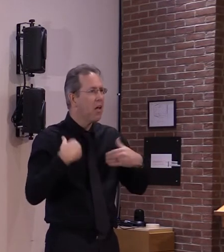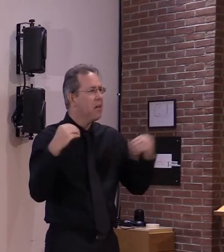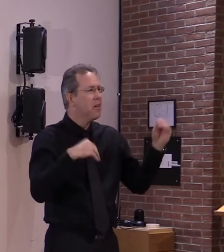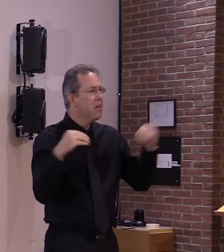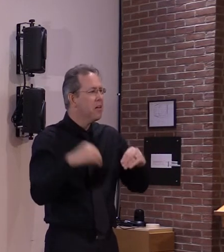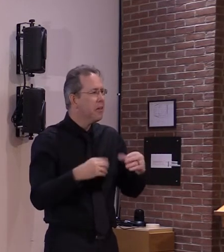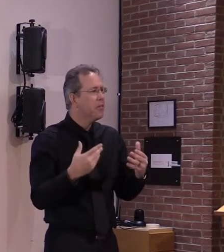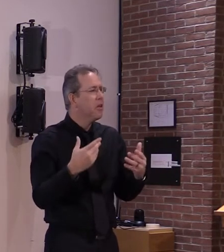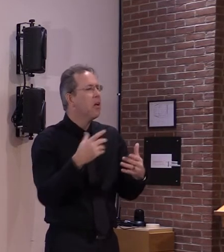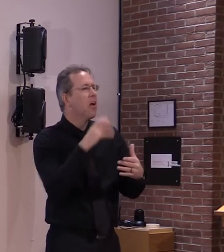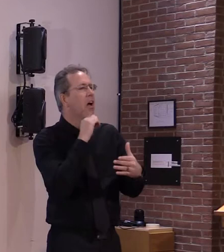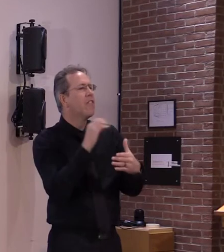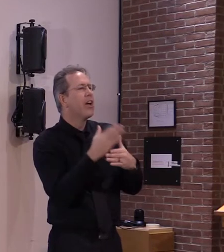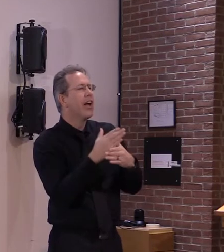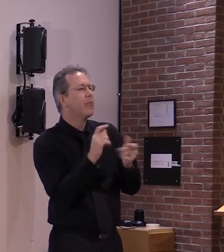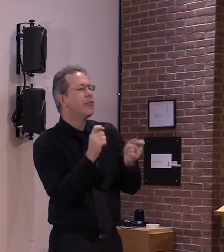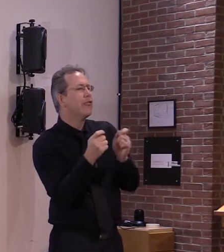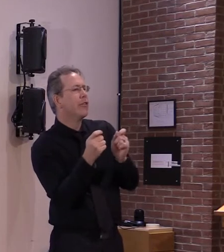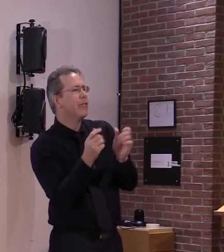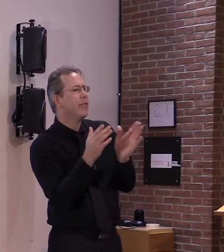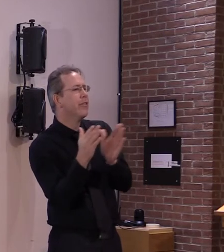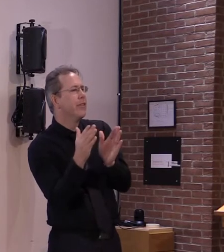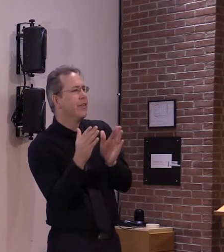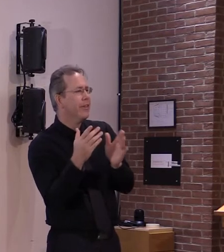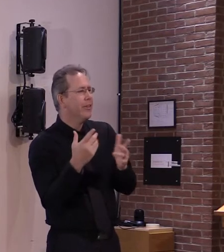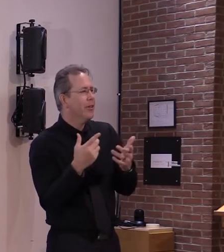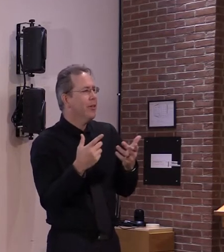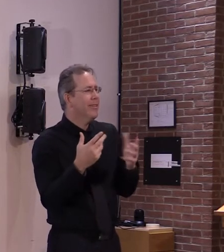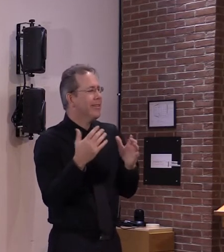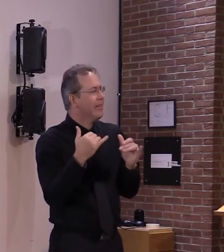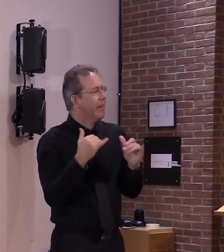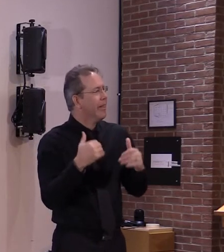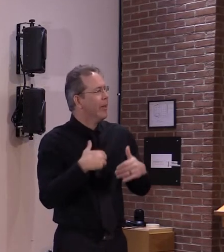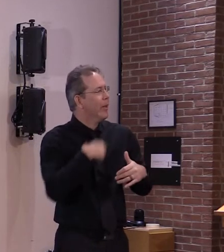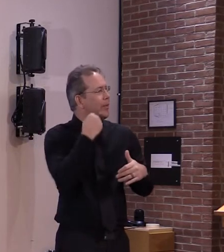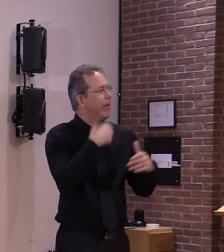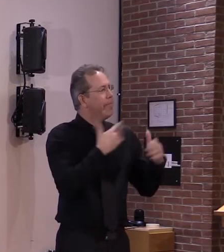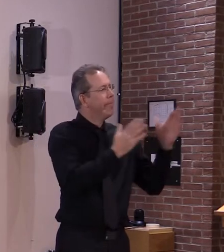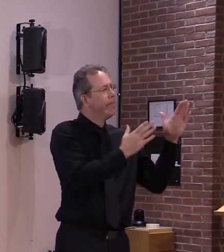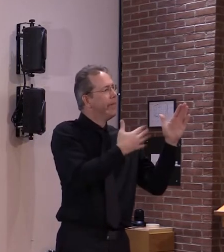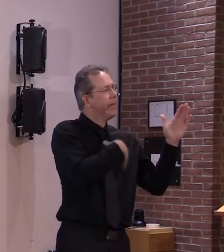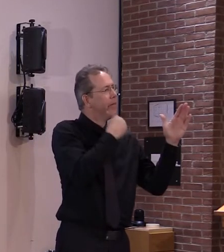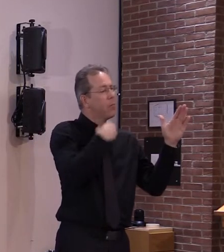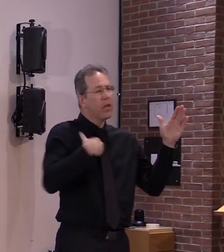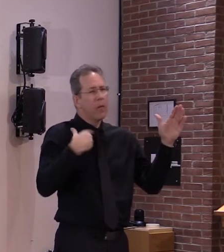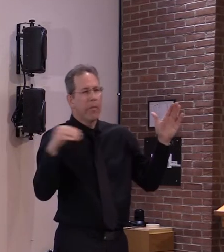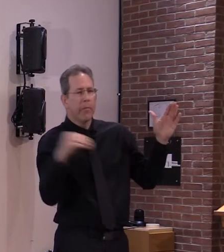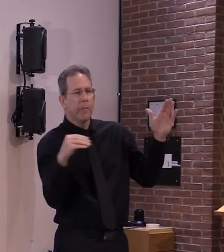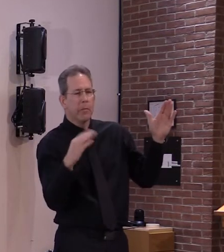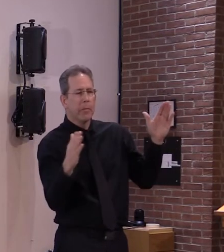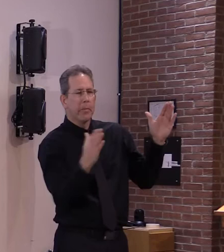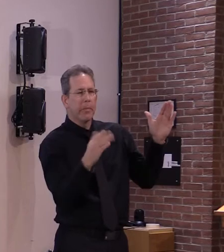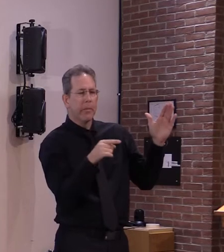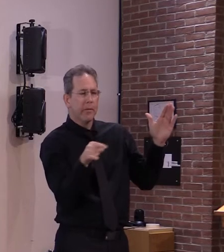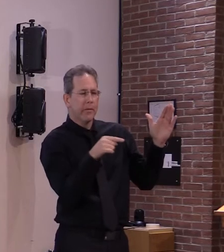portion of the population and one of the pieces of guidance we'll be looking for uh from the